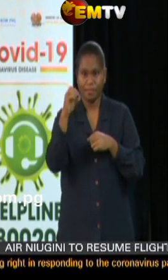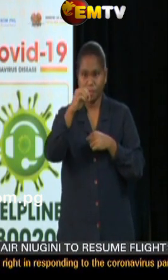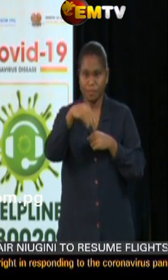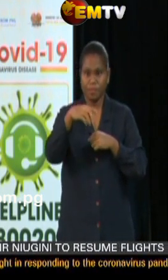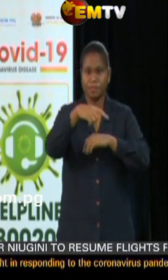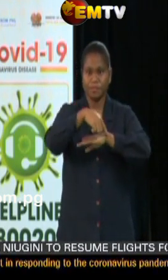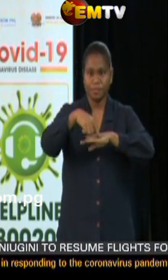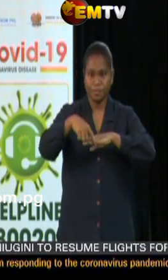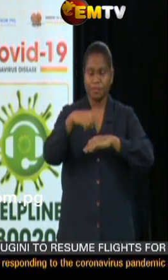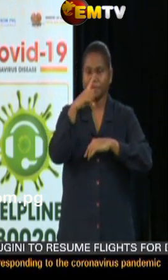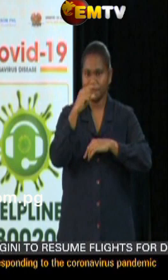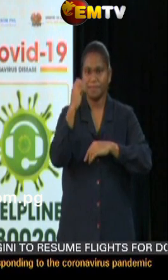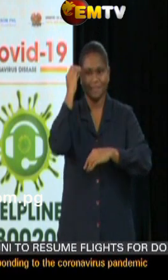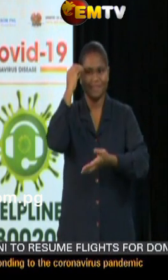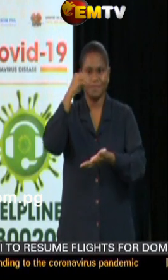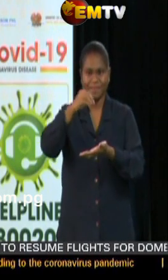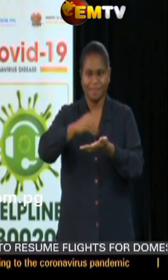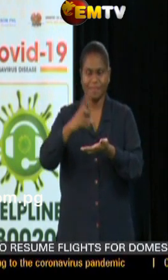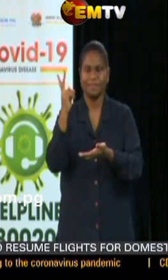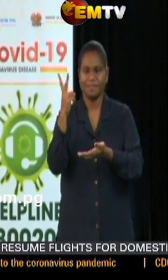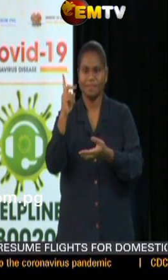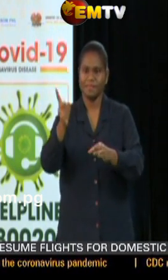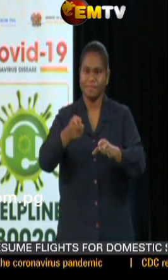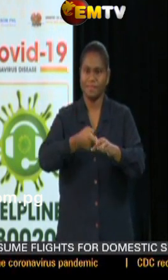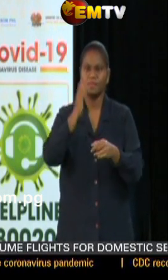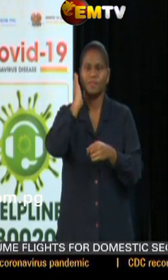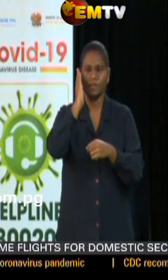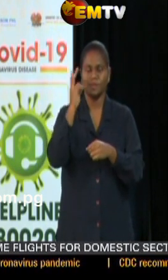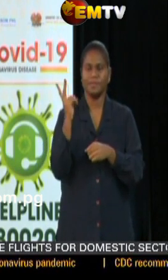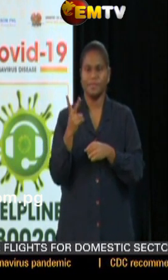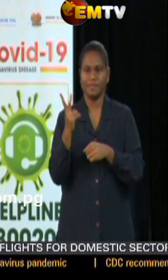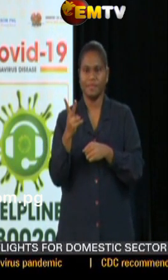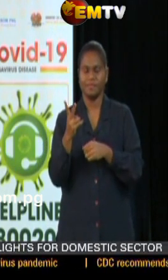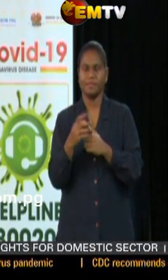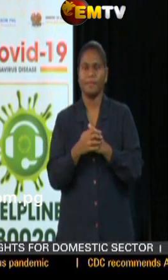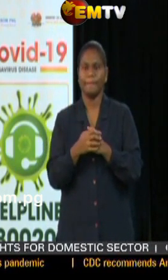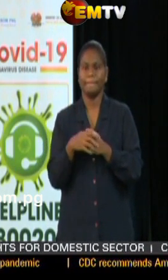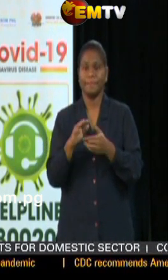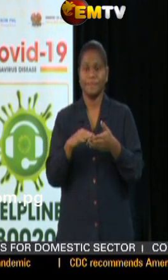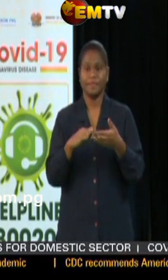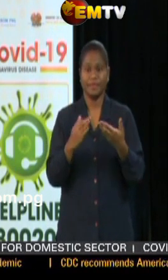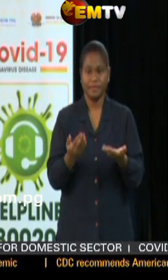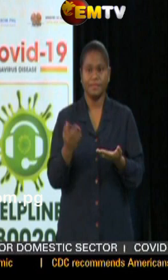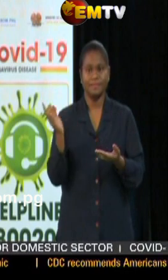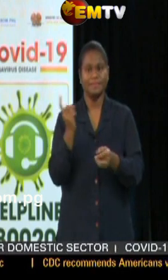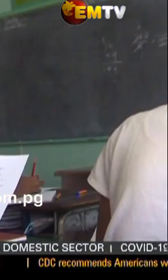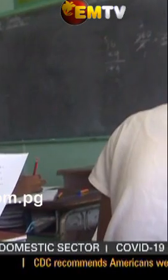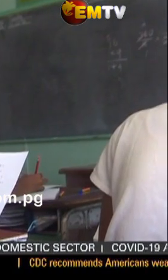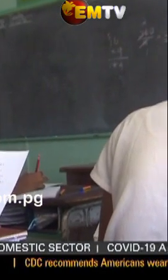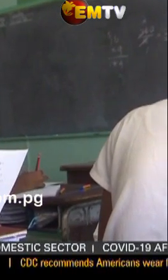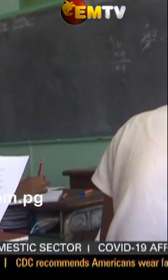our students to be back in school, then we will make a decision within the next two weeks. A statement released by the Education Department states